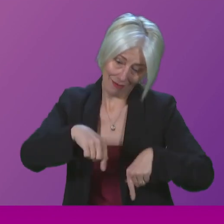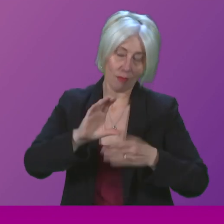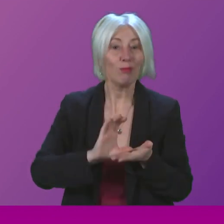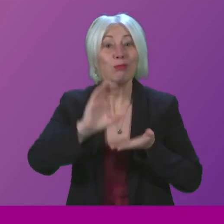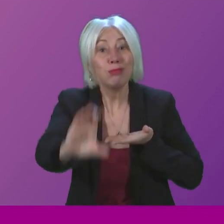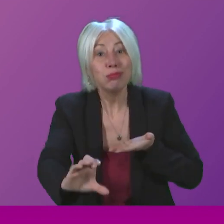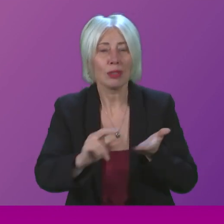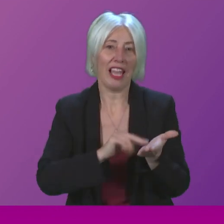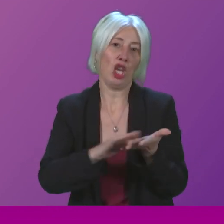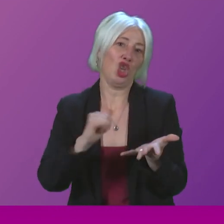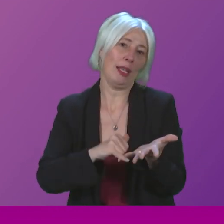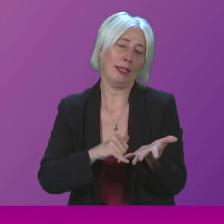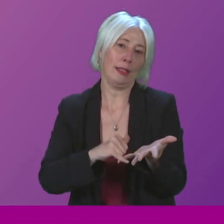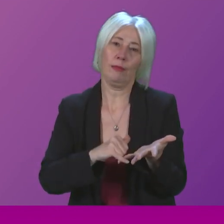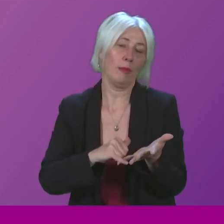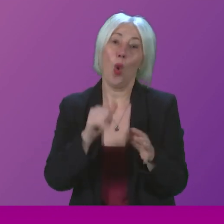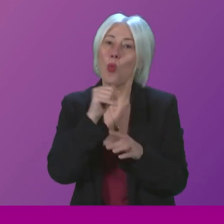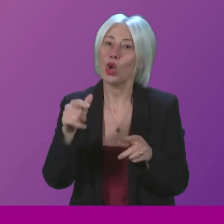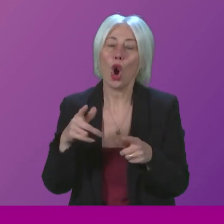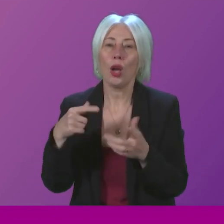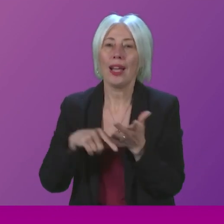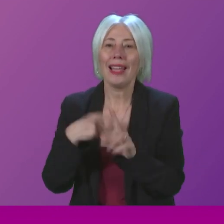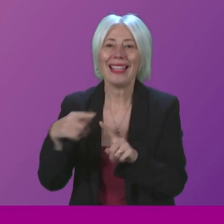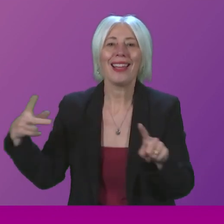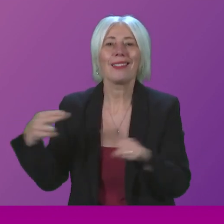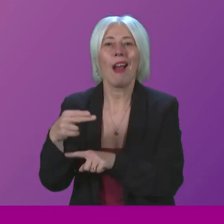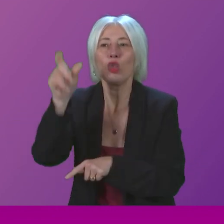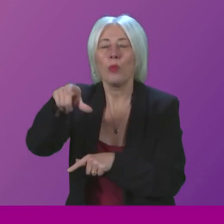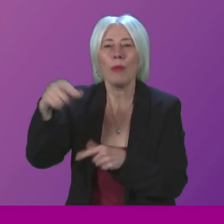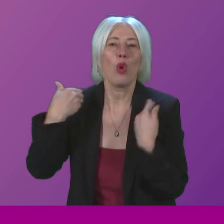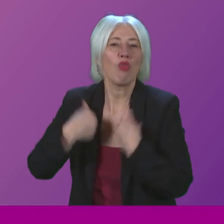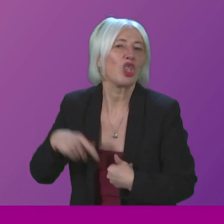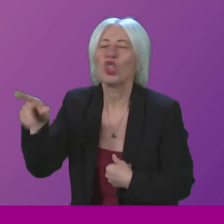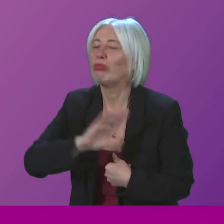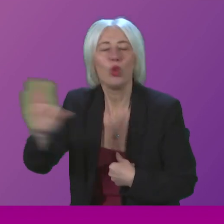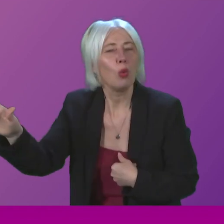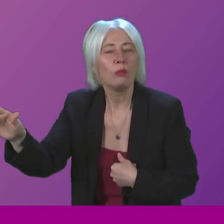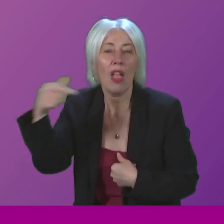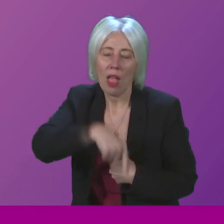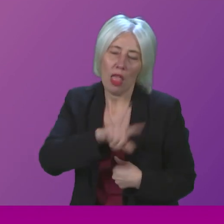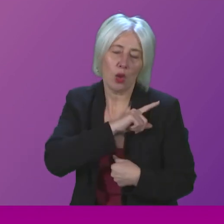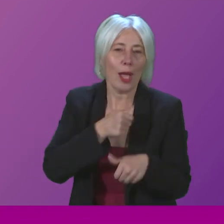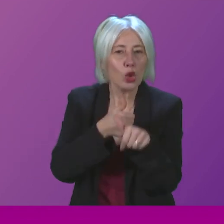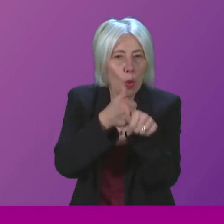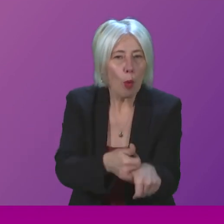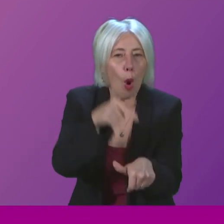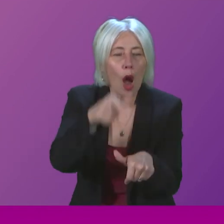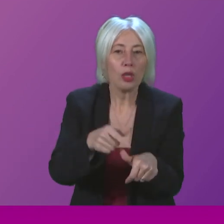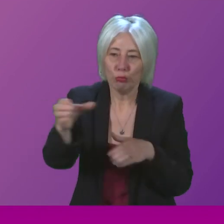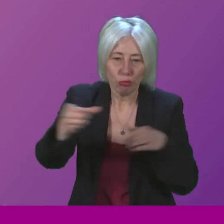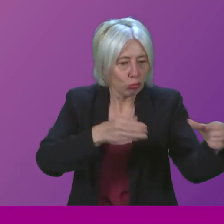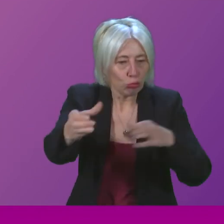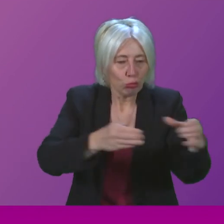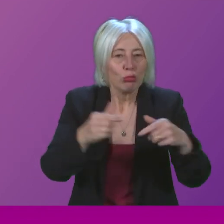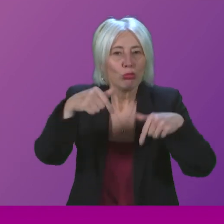National Health Service instead of giving tax cuts to the richest in our society. That is why we are supporting greater recruitment